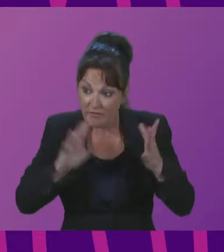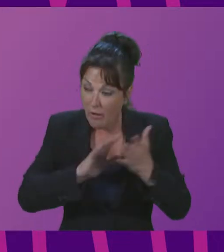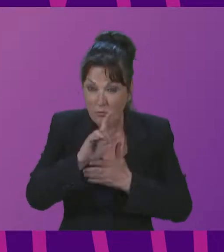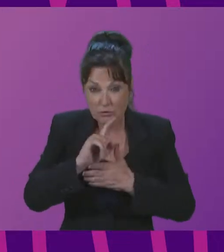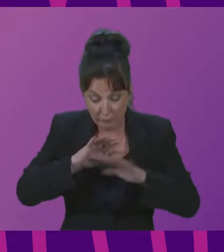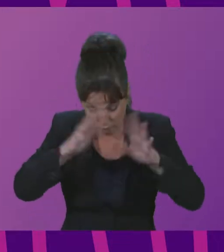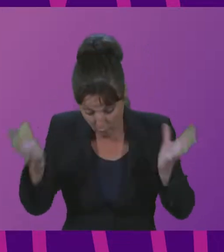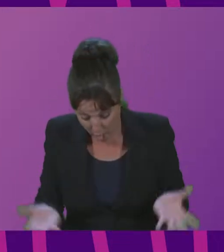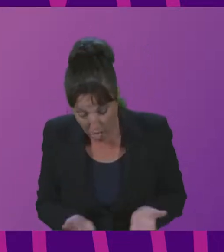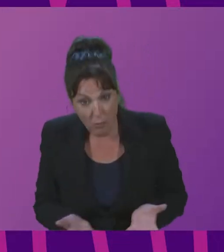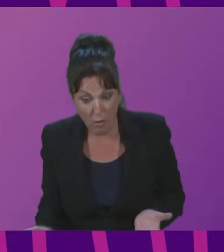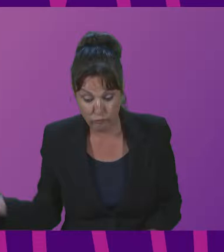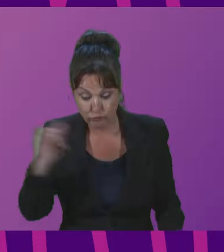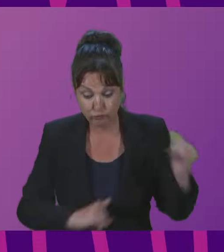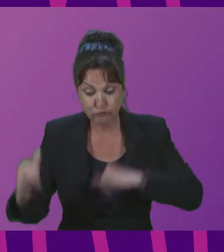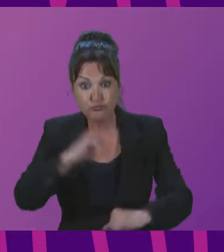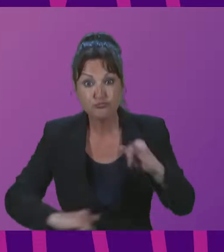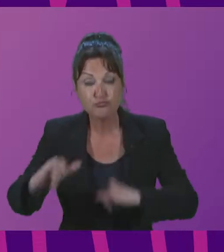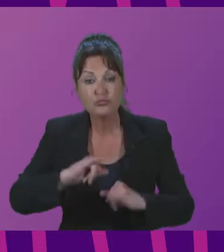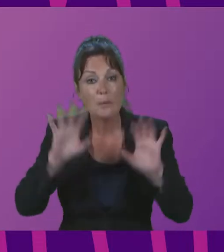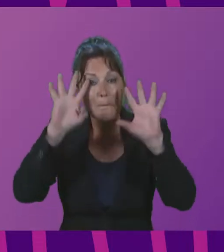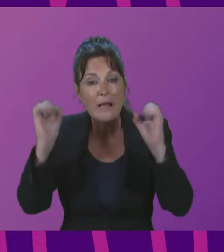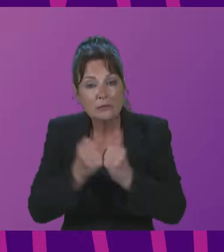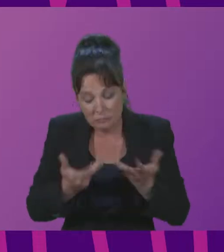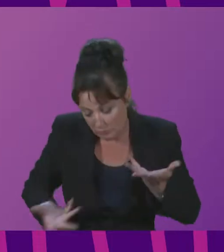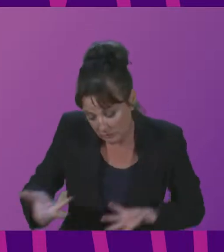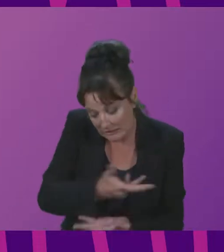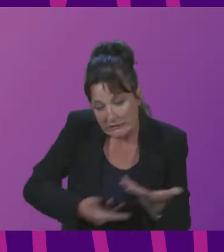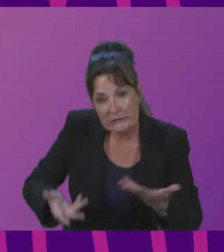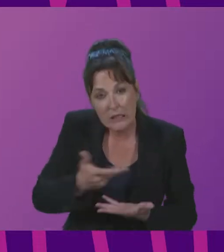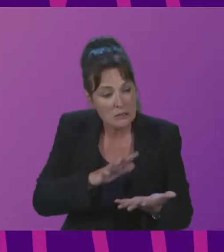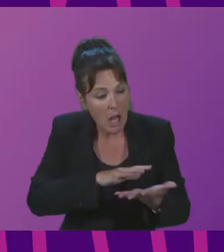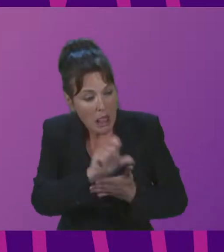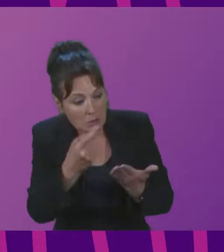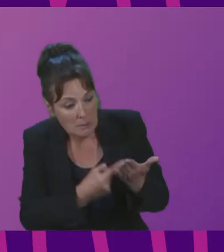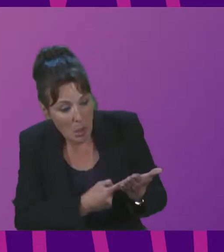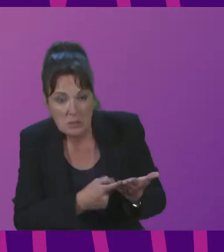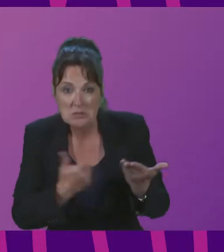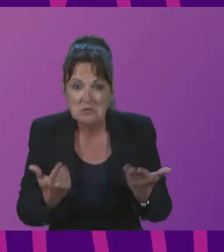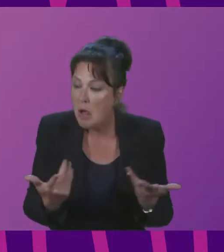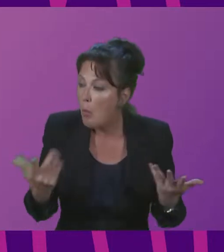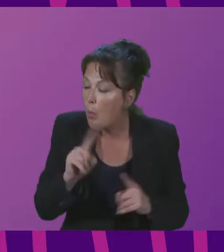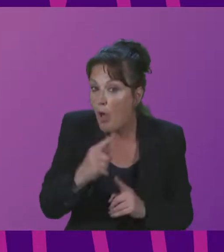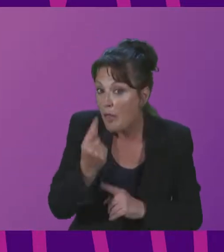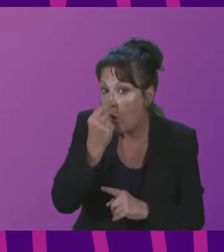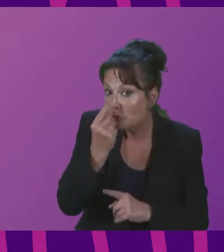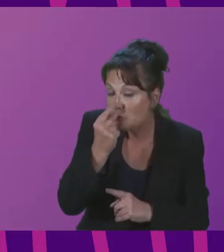meet to discuss the adaptation of cultural policies to address contemporary opportunities and challenges.